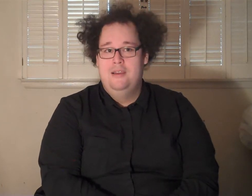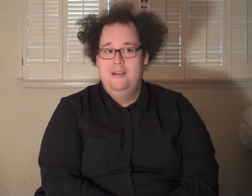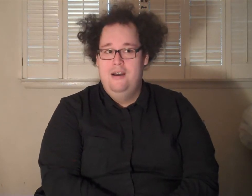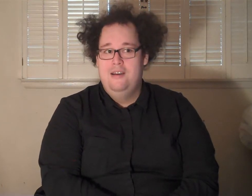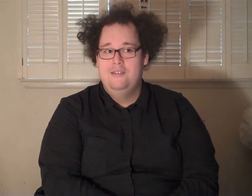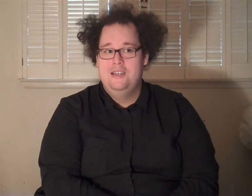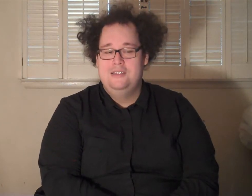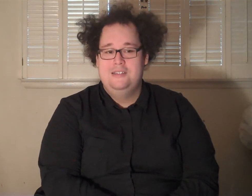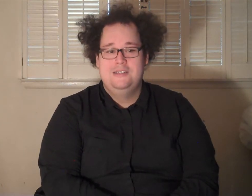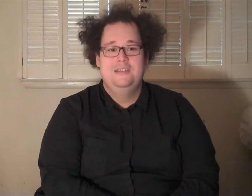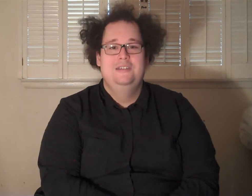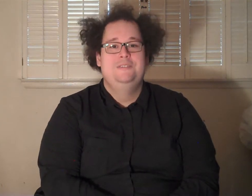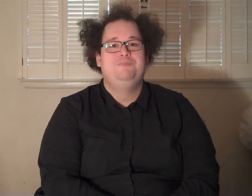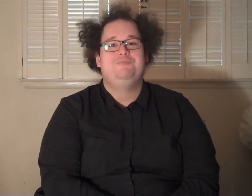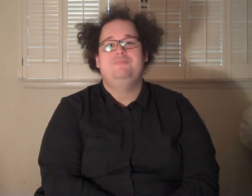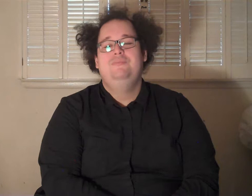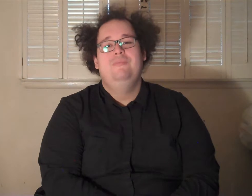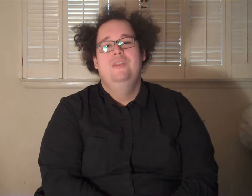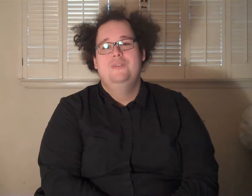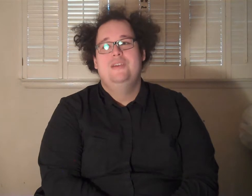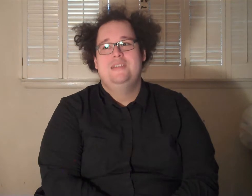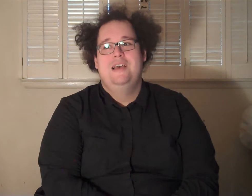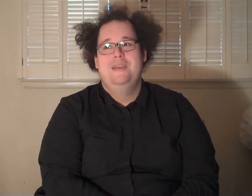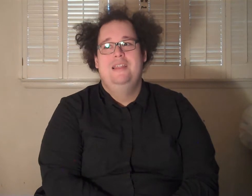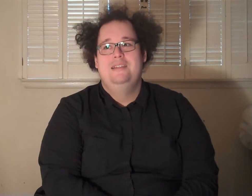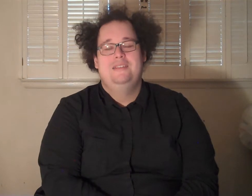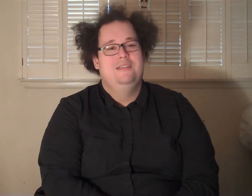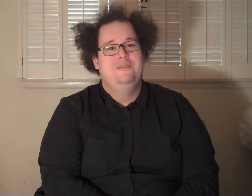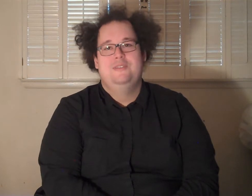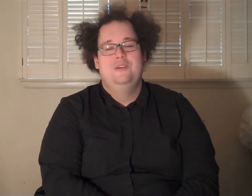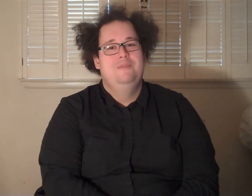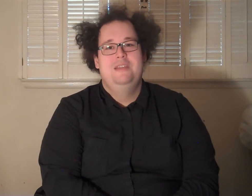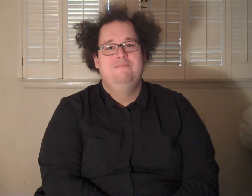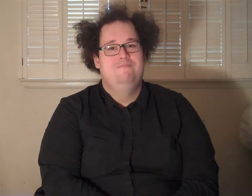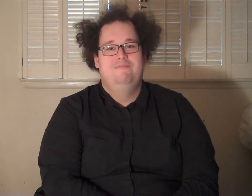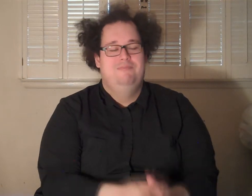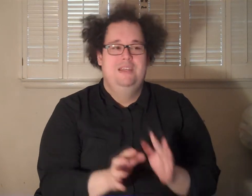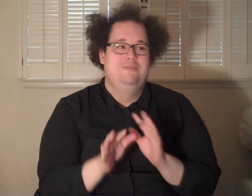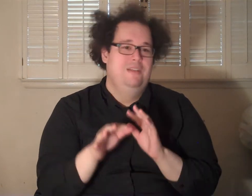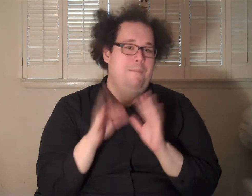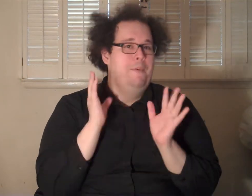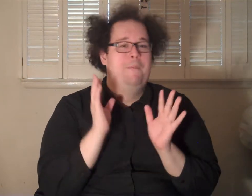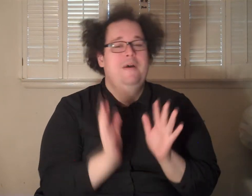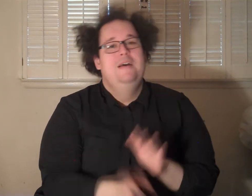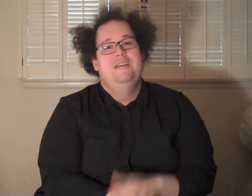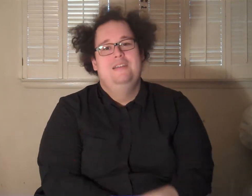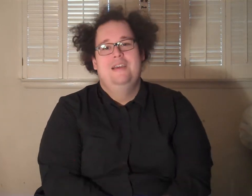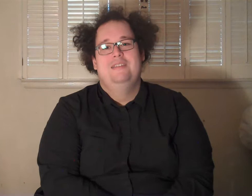god, I was like, shh. It was crazy. I mean, I liked it. Like, there were so many things where, like, boom, that,